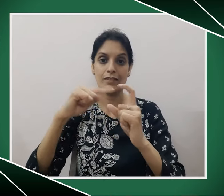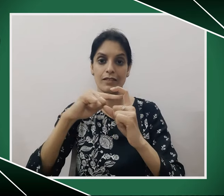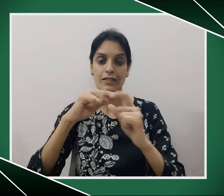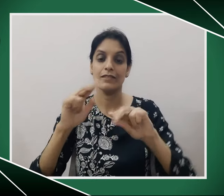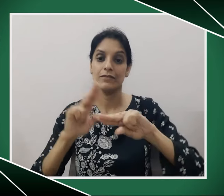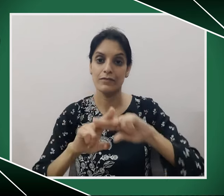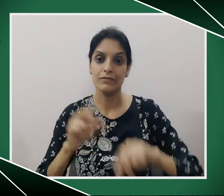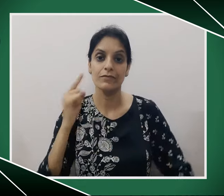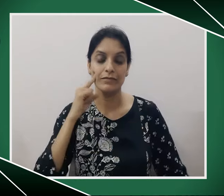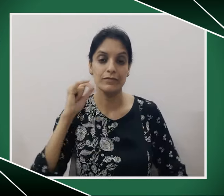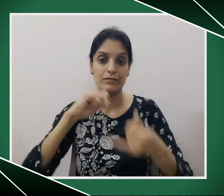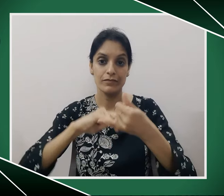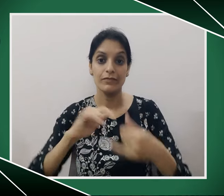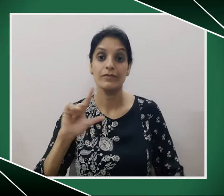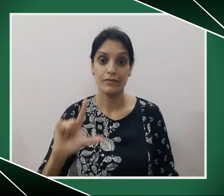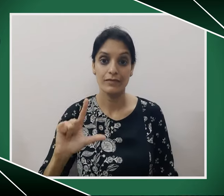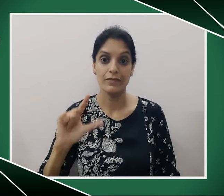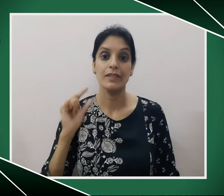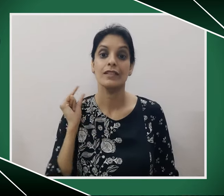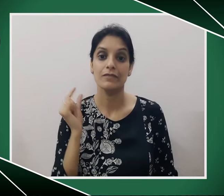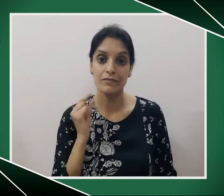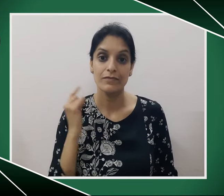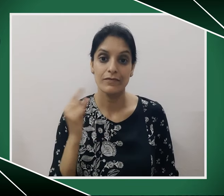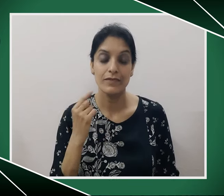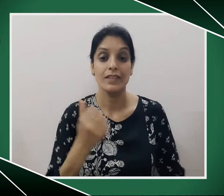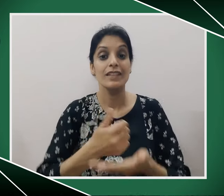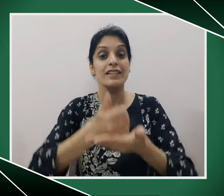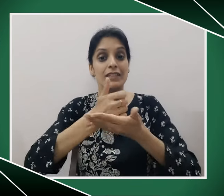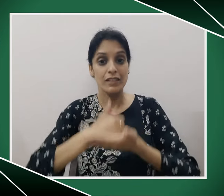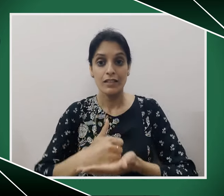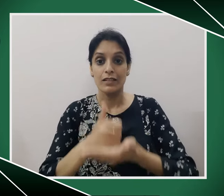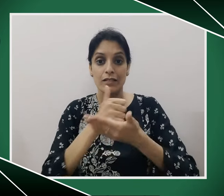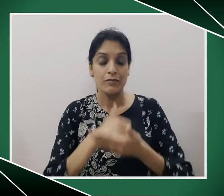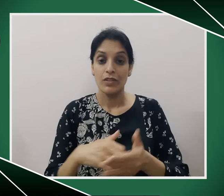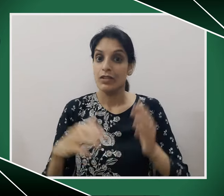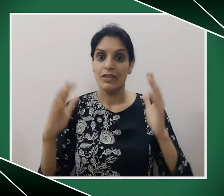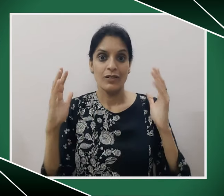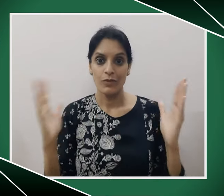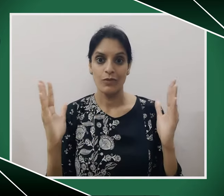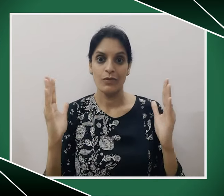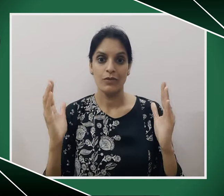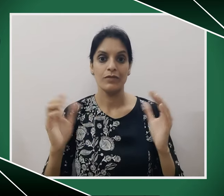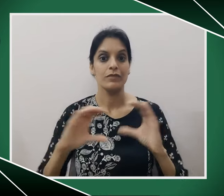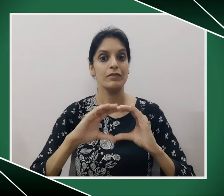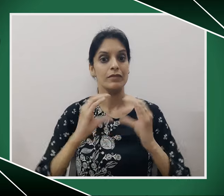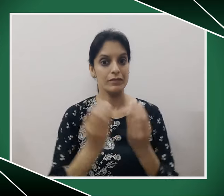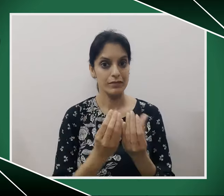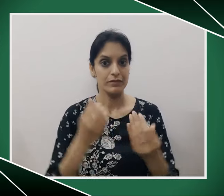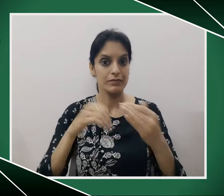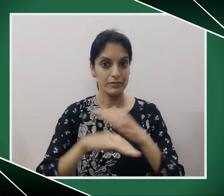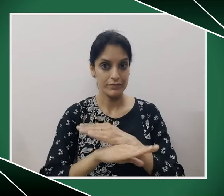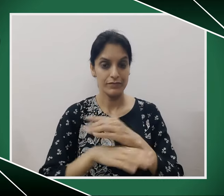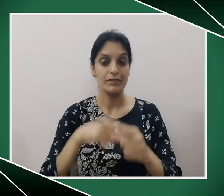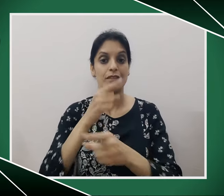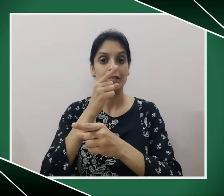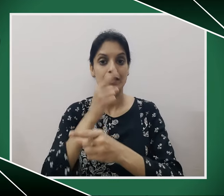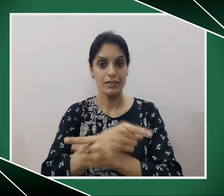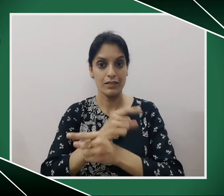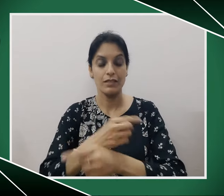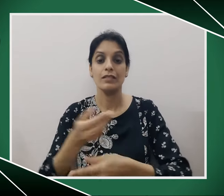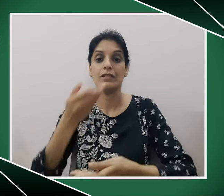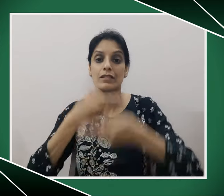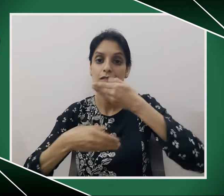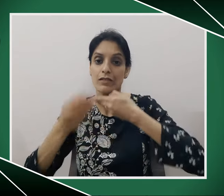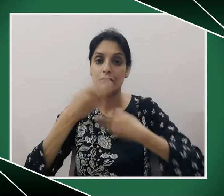DEFISL app. It helped me a lot. In the class,